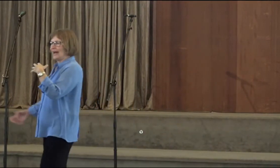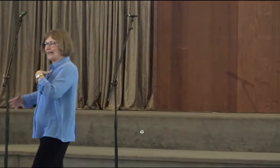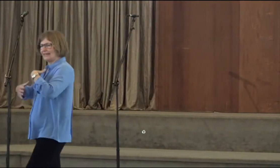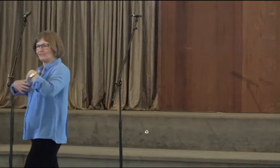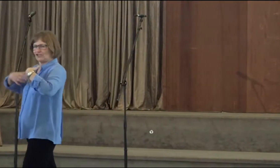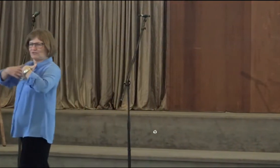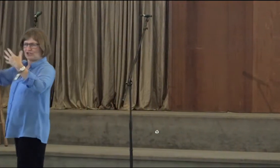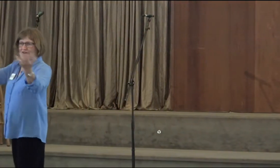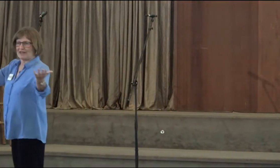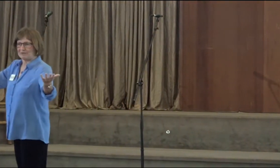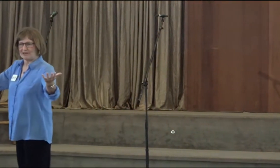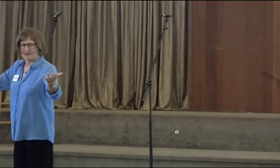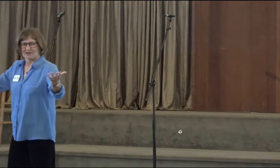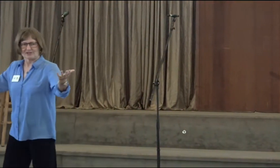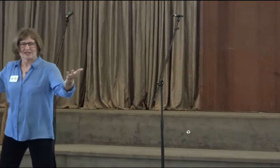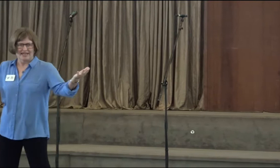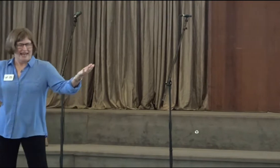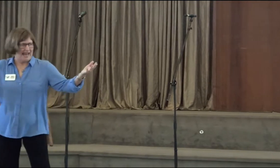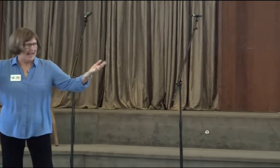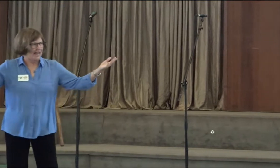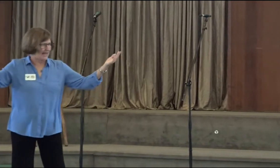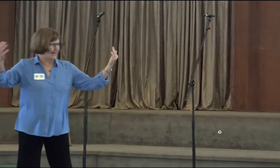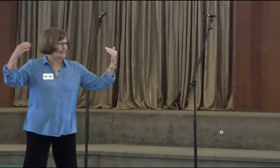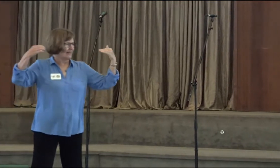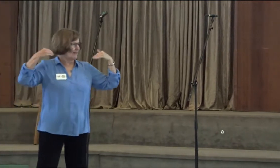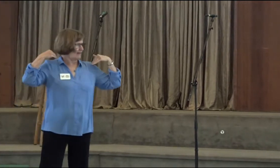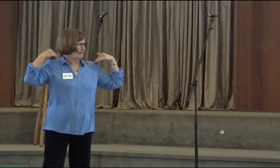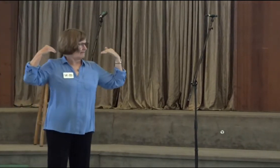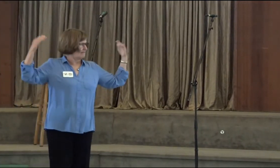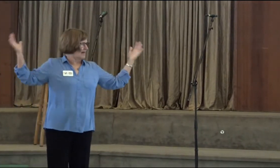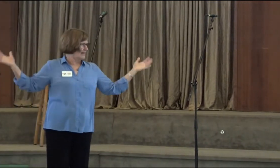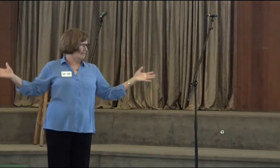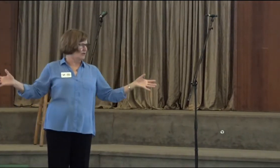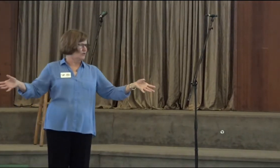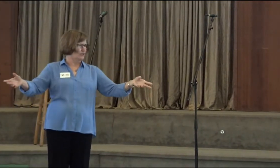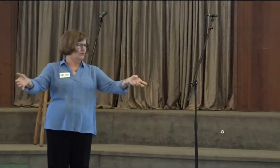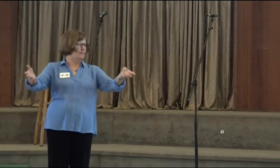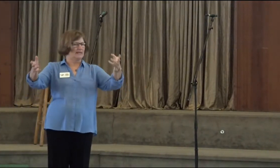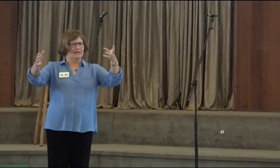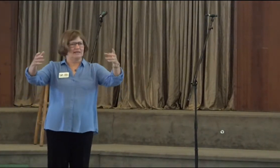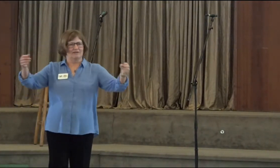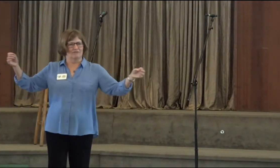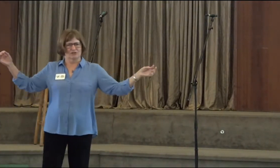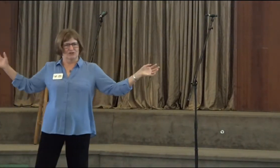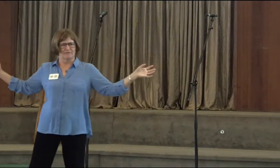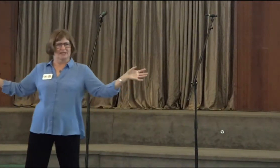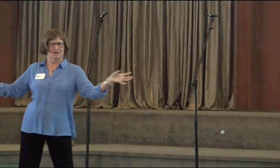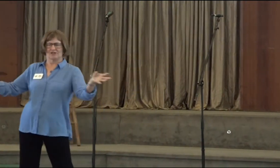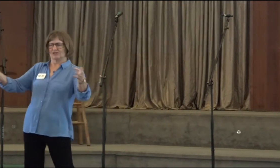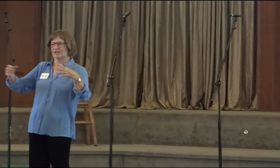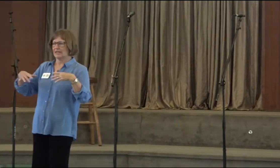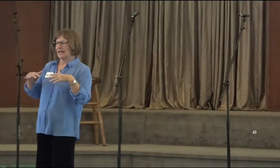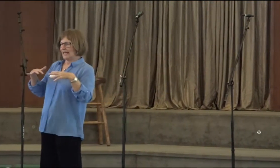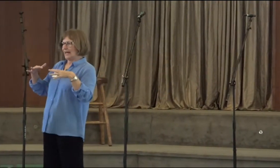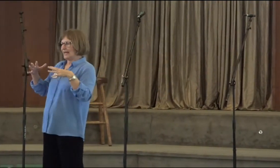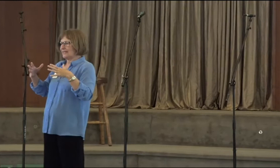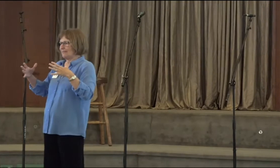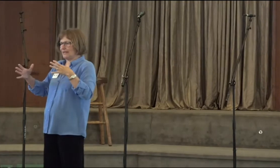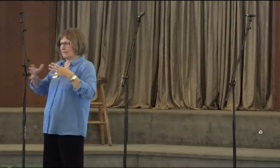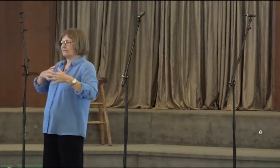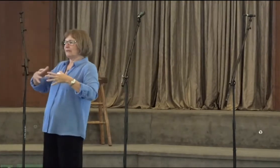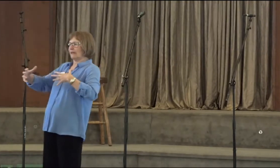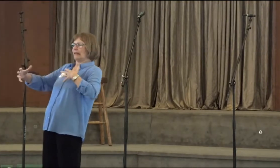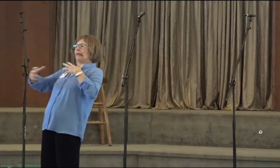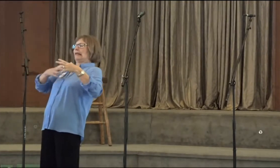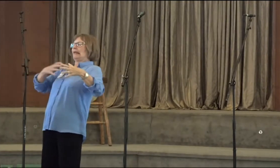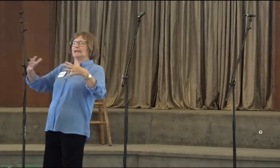I can share that with others. And my emotional being for so many years has